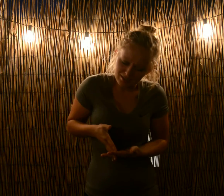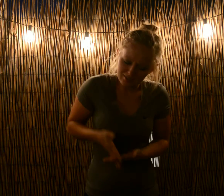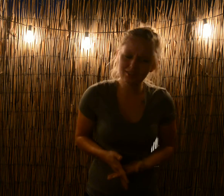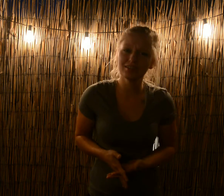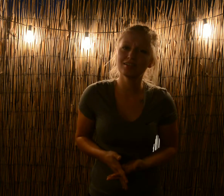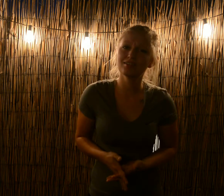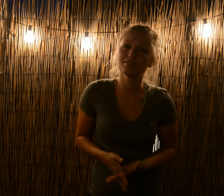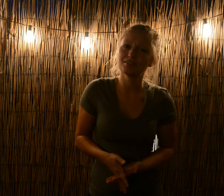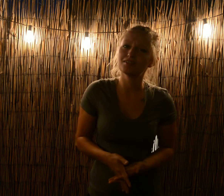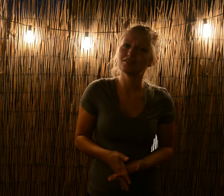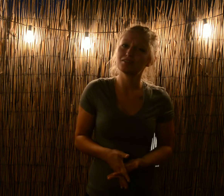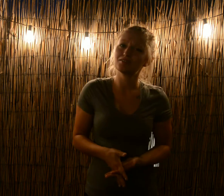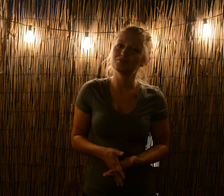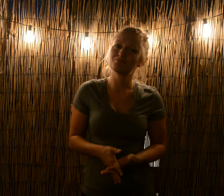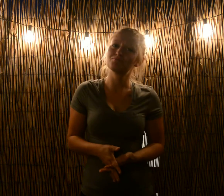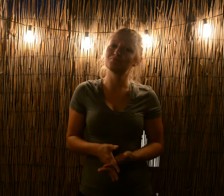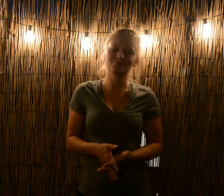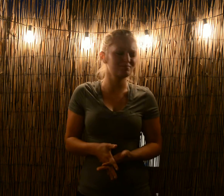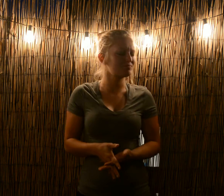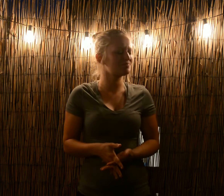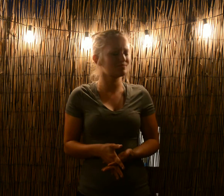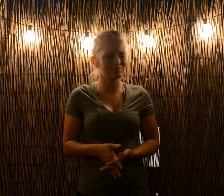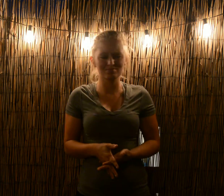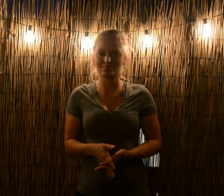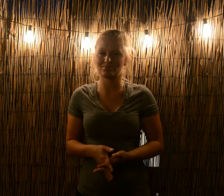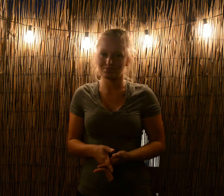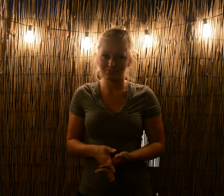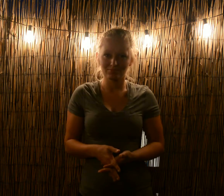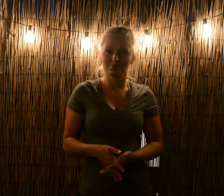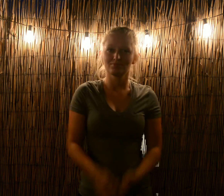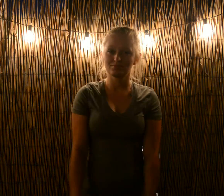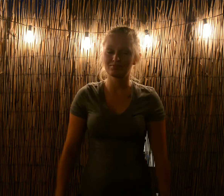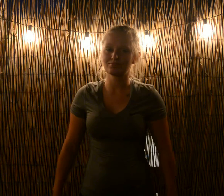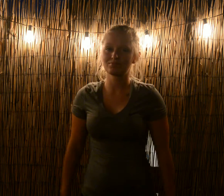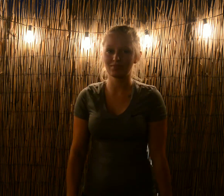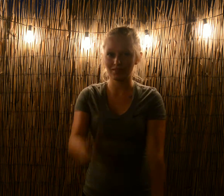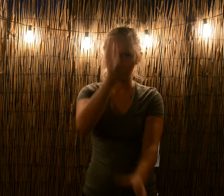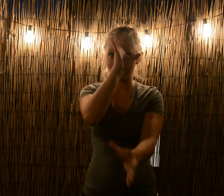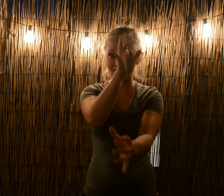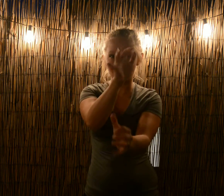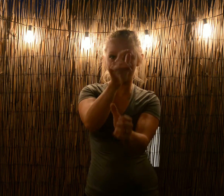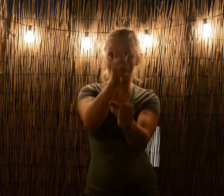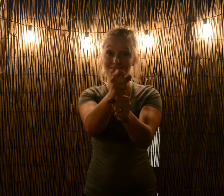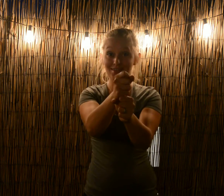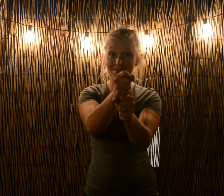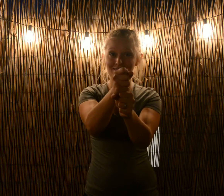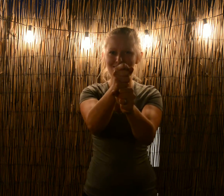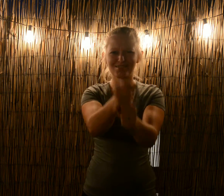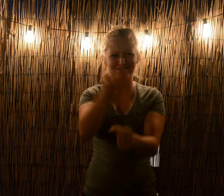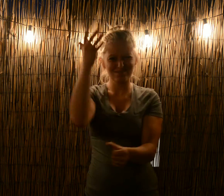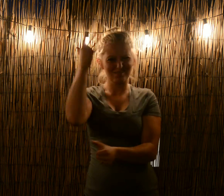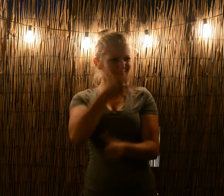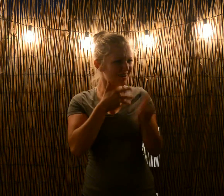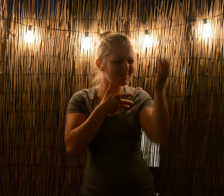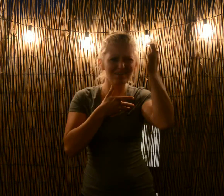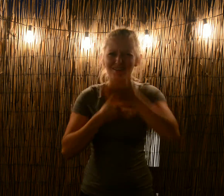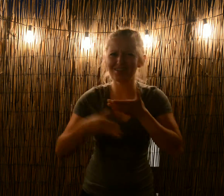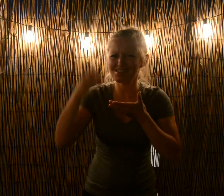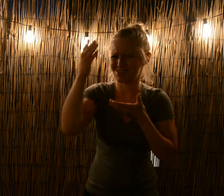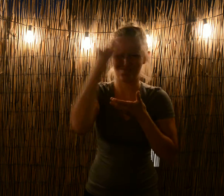deep Oh, oh, oh Oh, you have so little faith Don't doubt it, don't